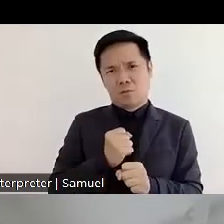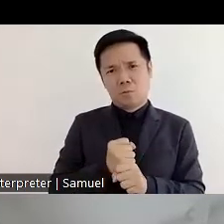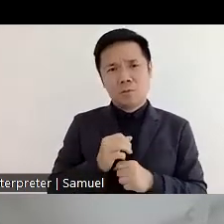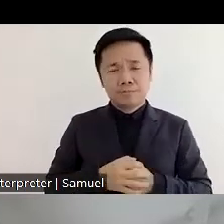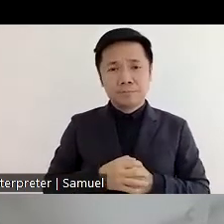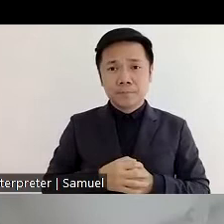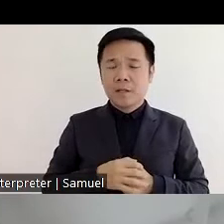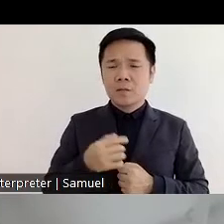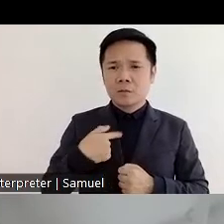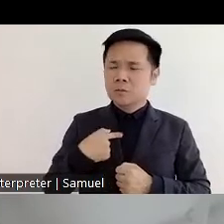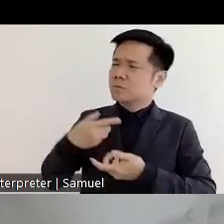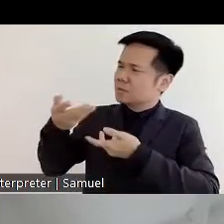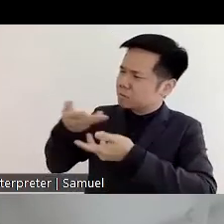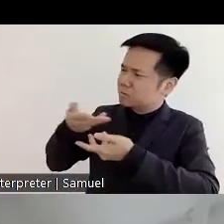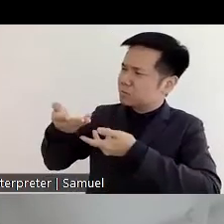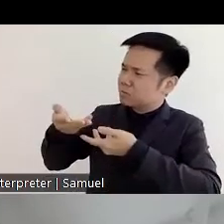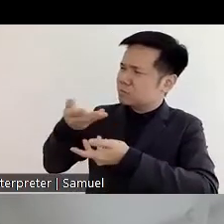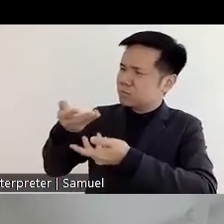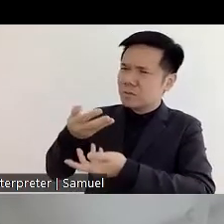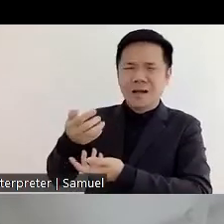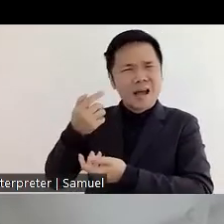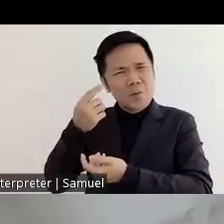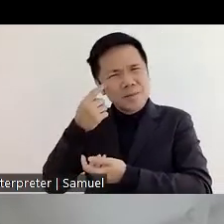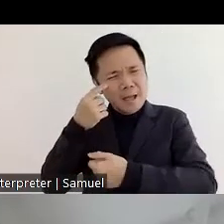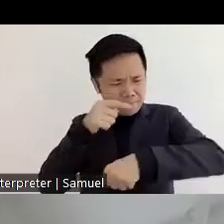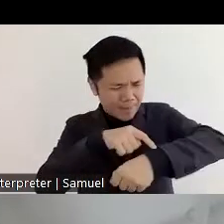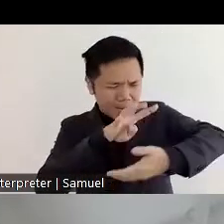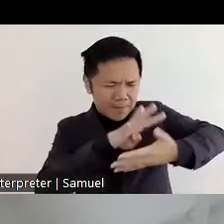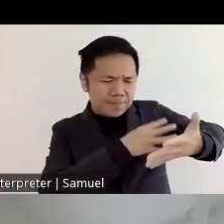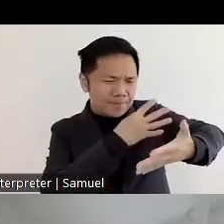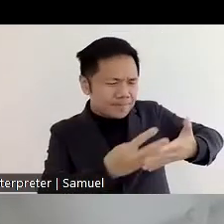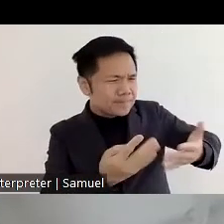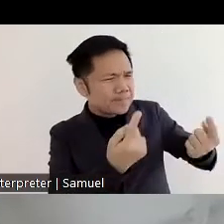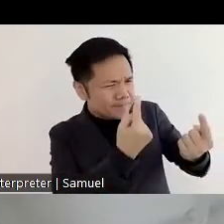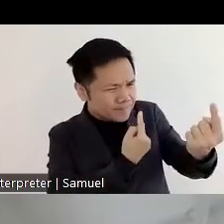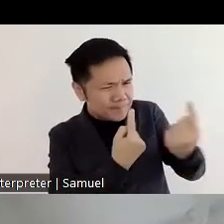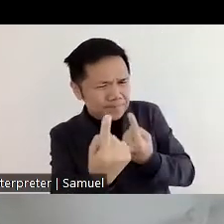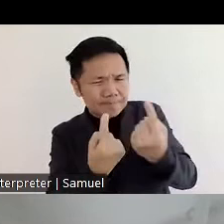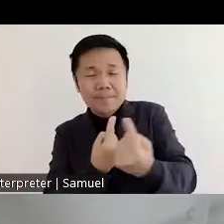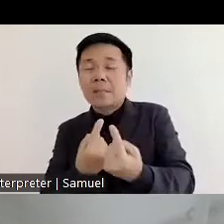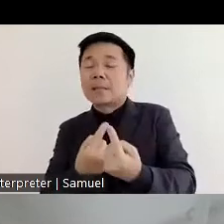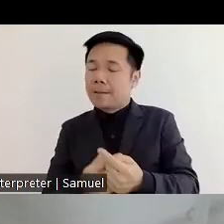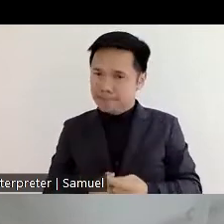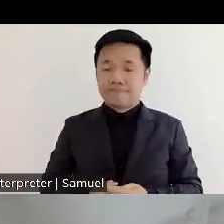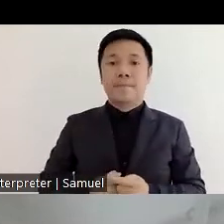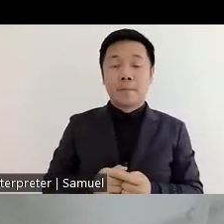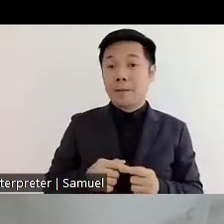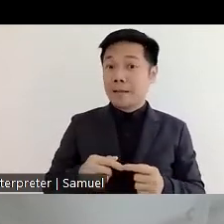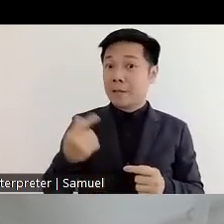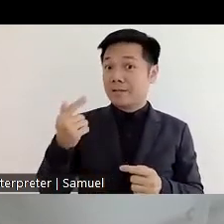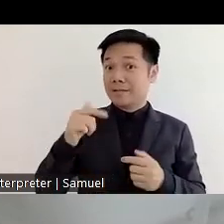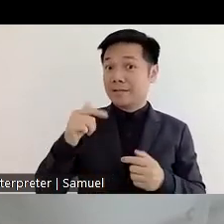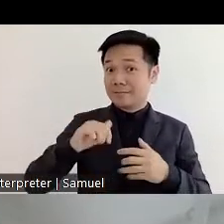long discussions with them of what timings, how many hours and beyond we launched Youth for Jobs online